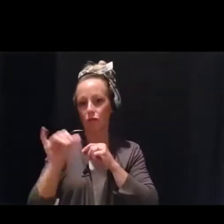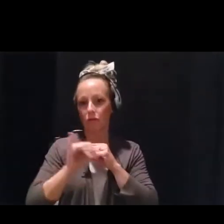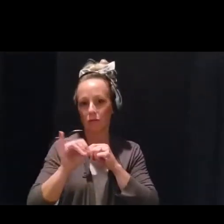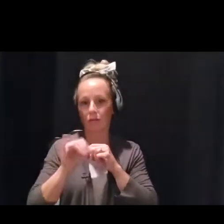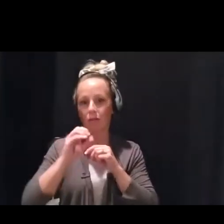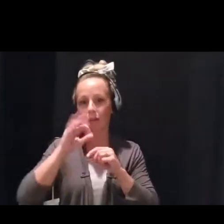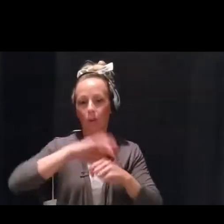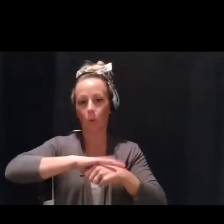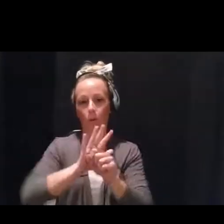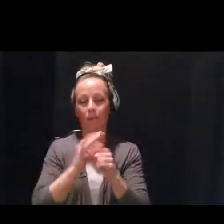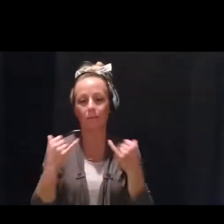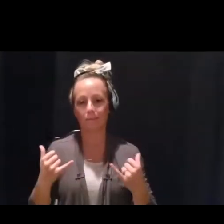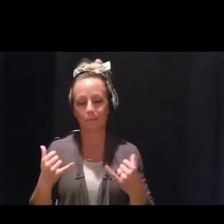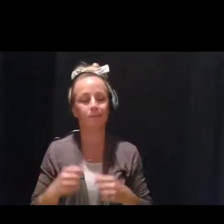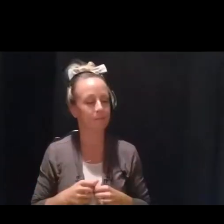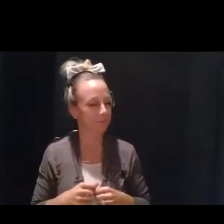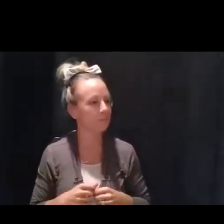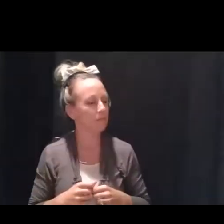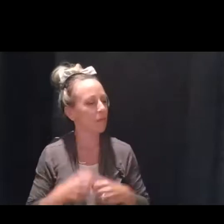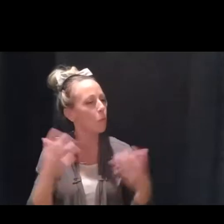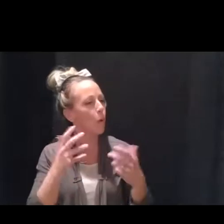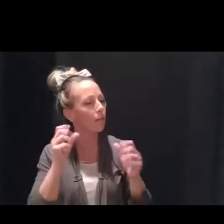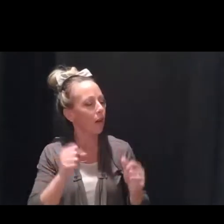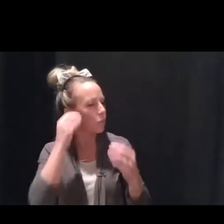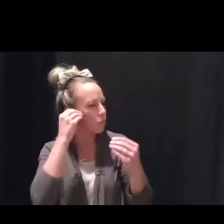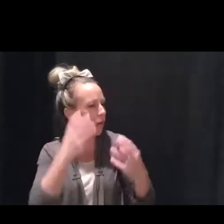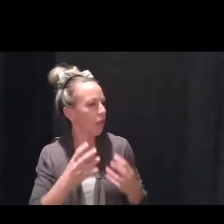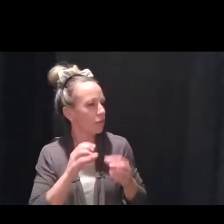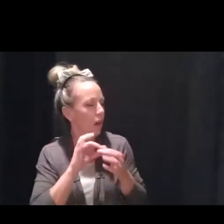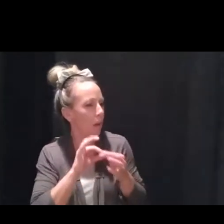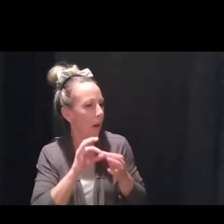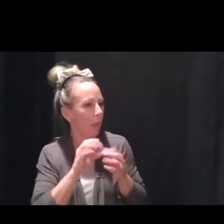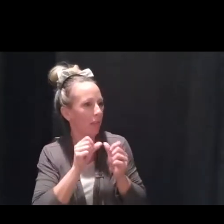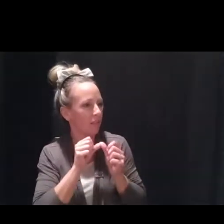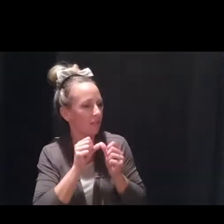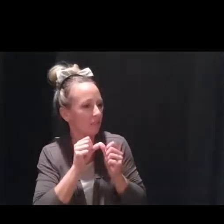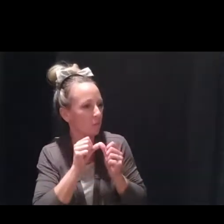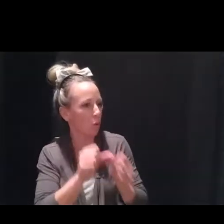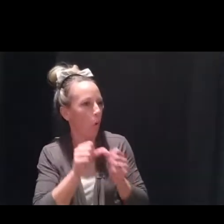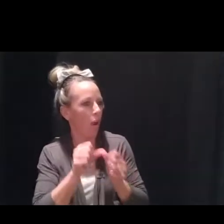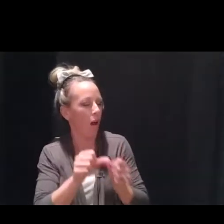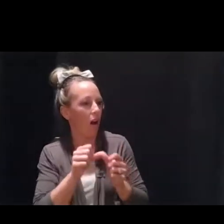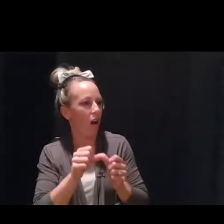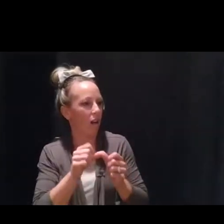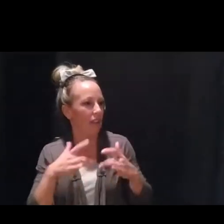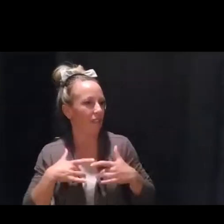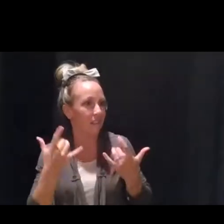So, what can you tell us about the type of toll a prolonged event like the pandemic have on mental health?